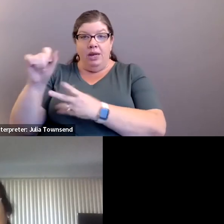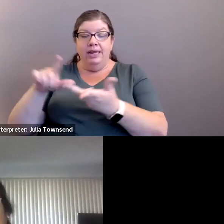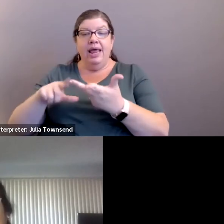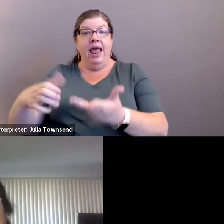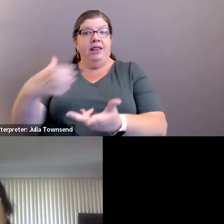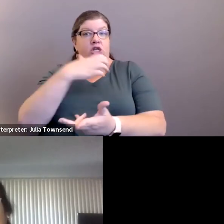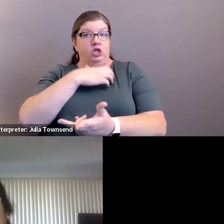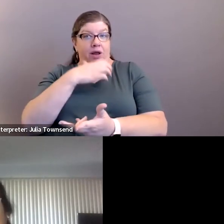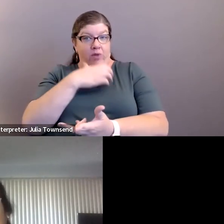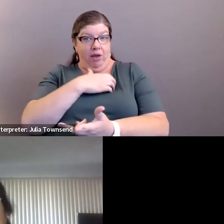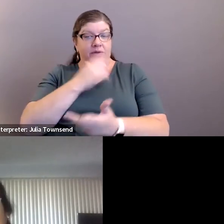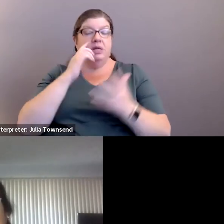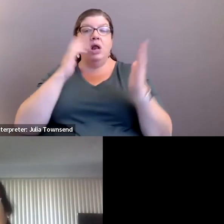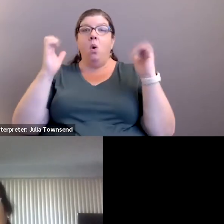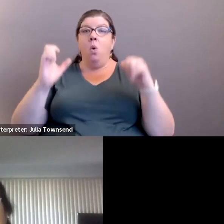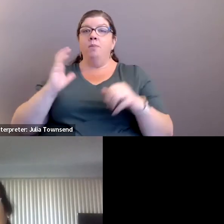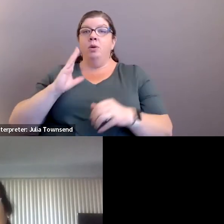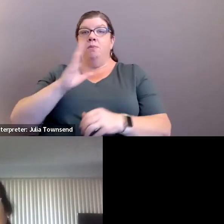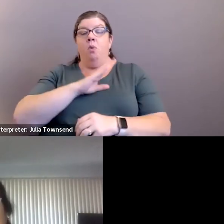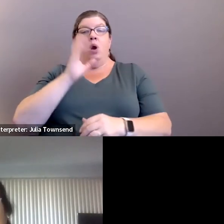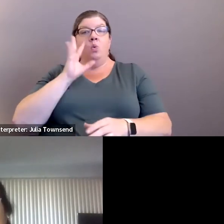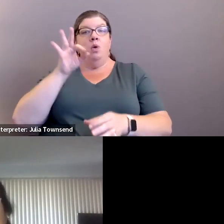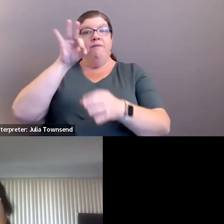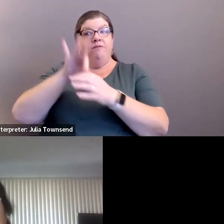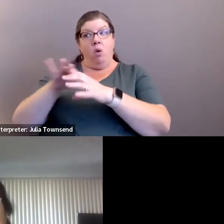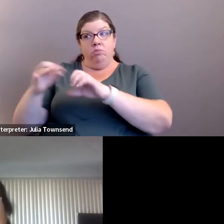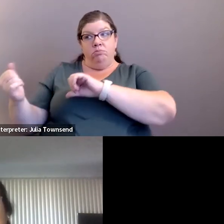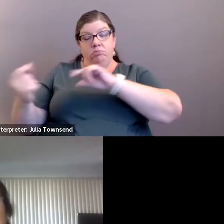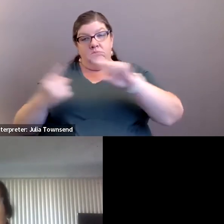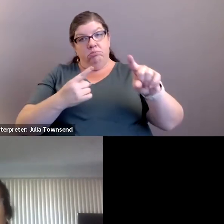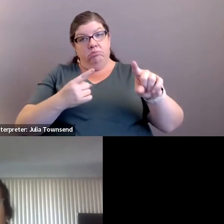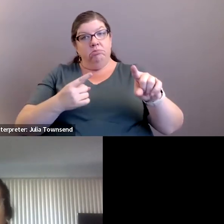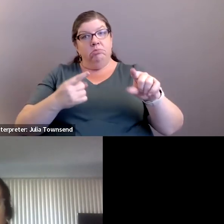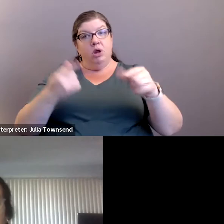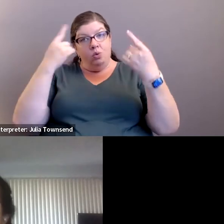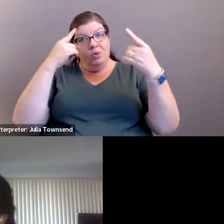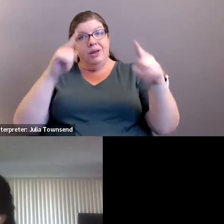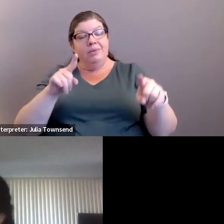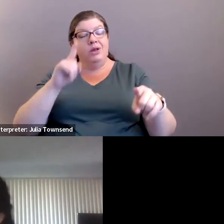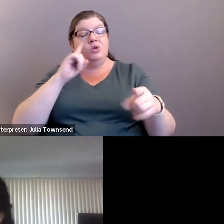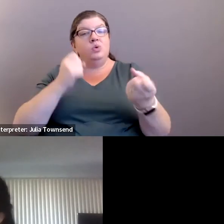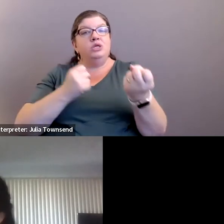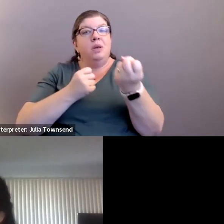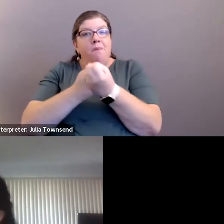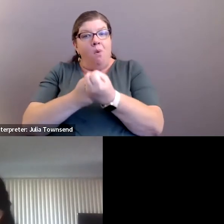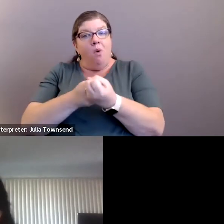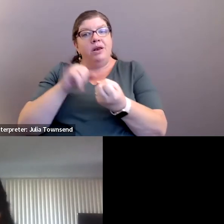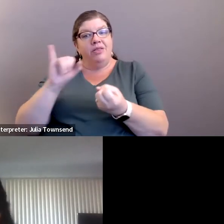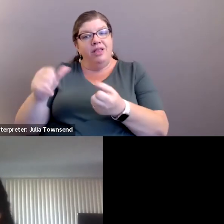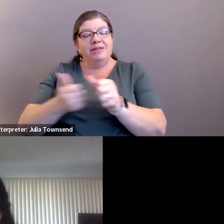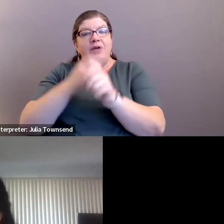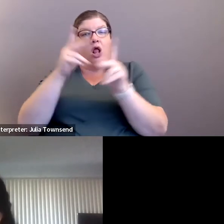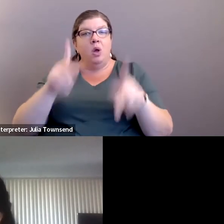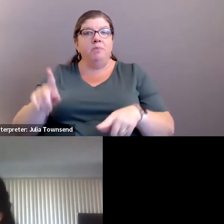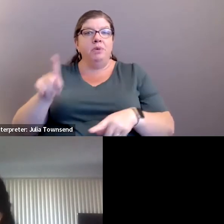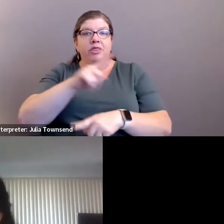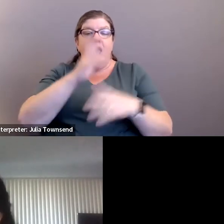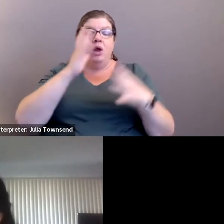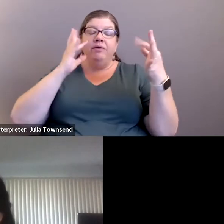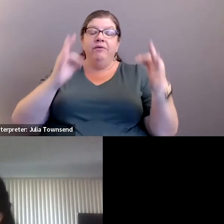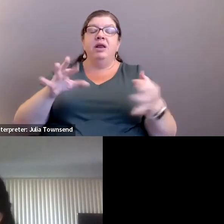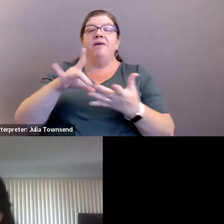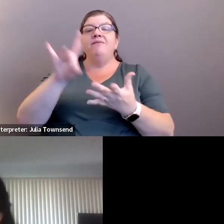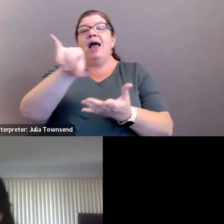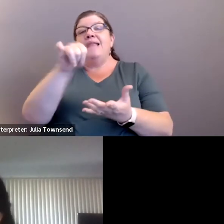and the sheriff's office. And I hope that the board will vote unanimously again to support this follow-up to their directive to find alternatives